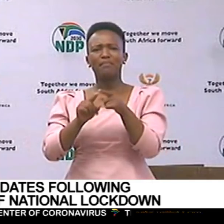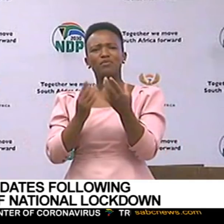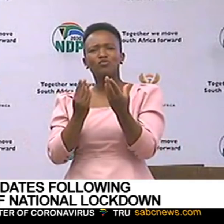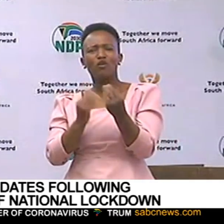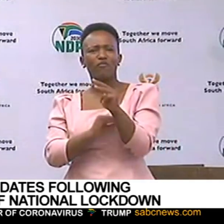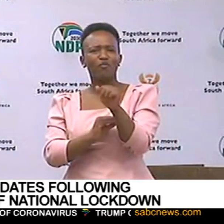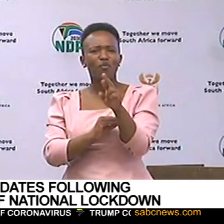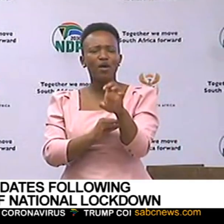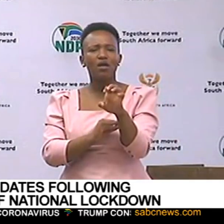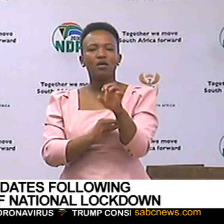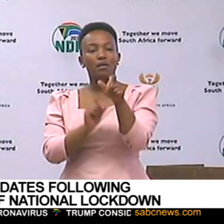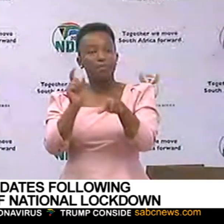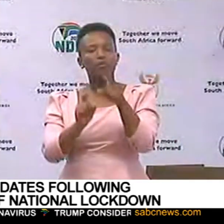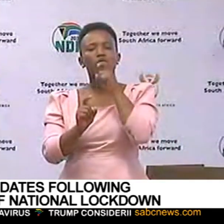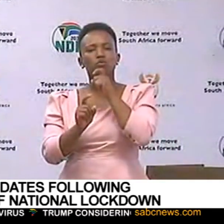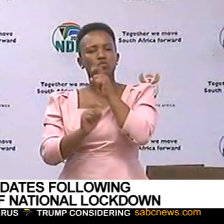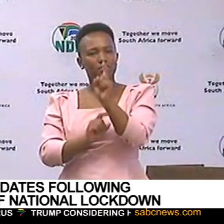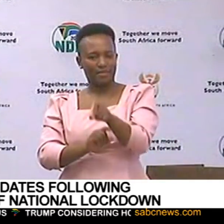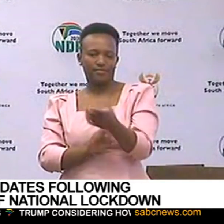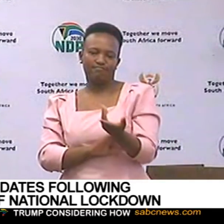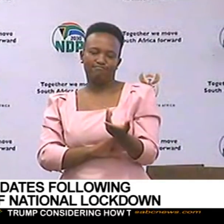software that the people must utilize.